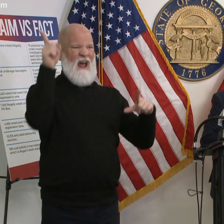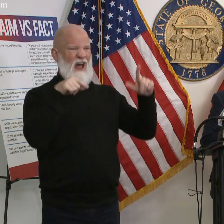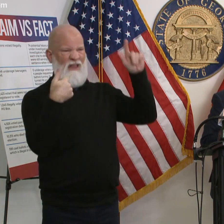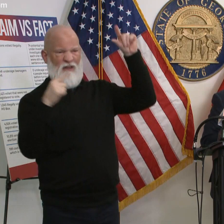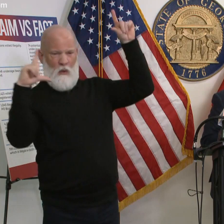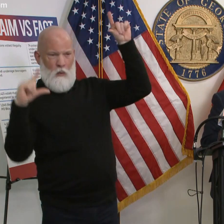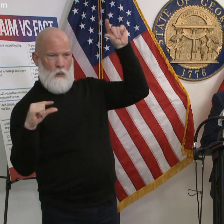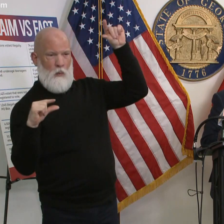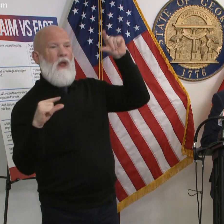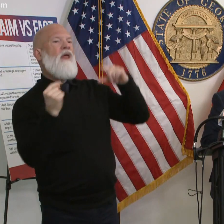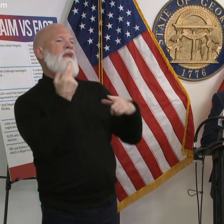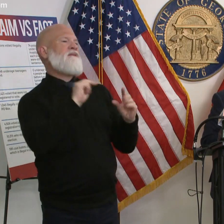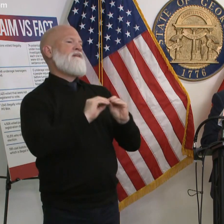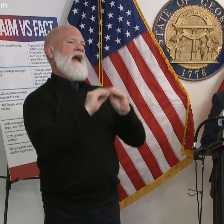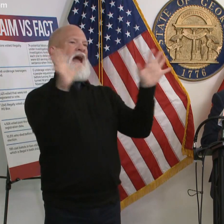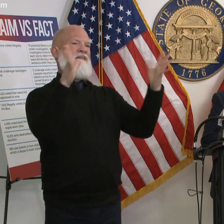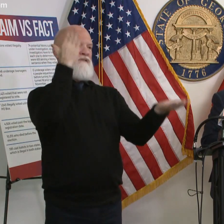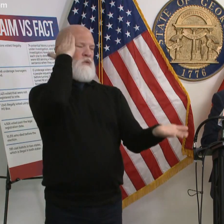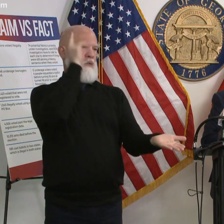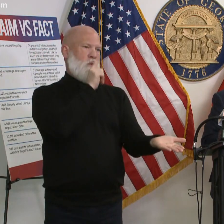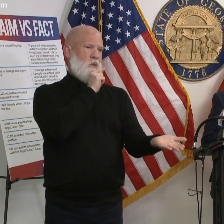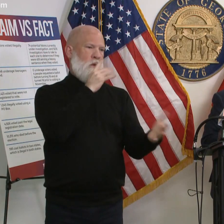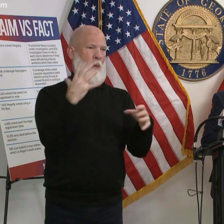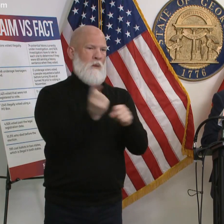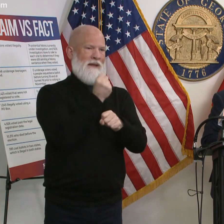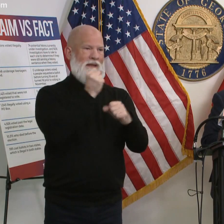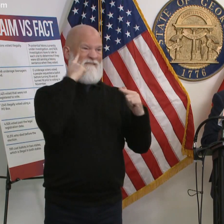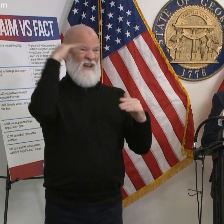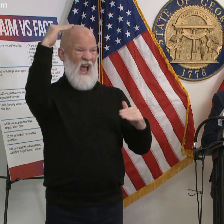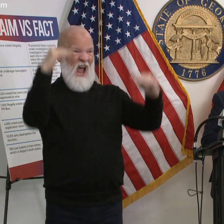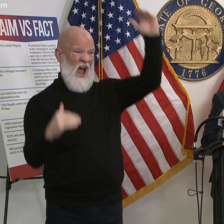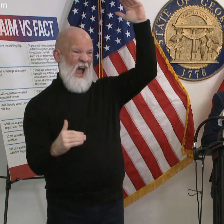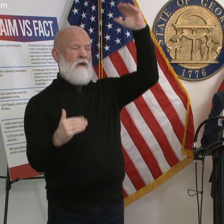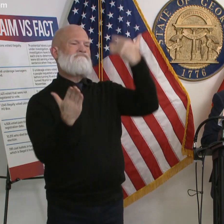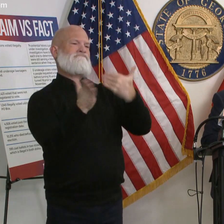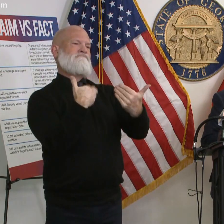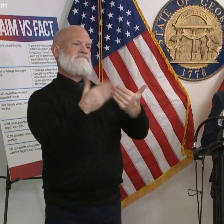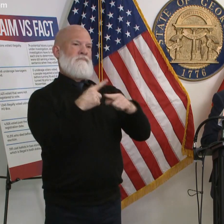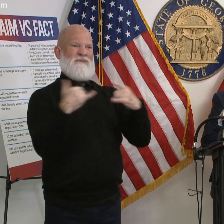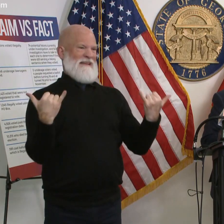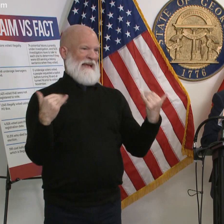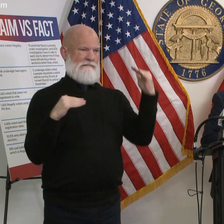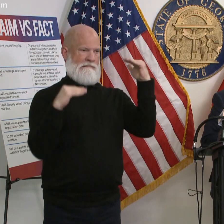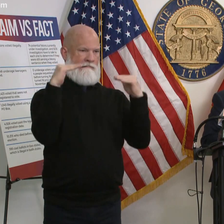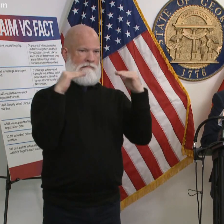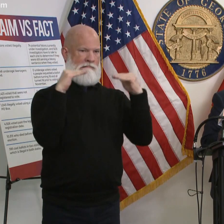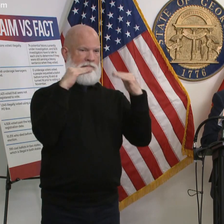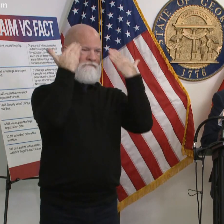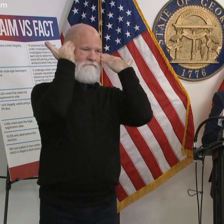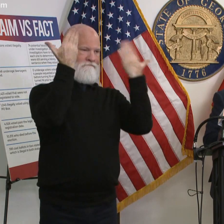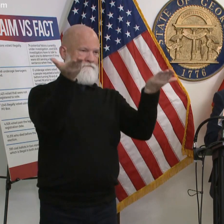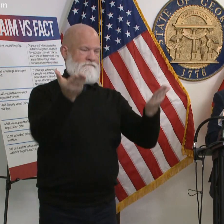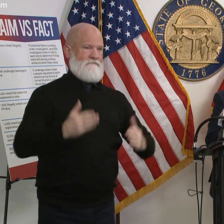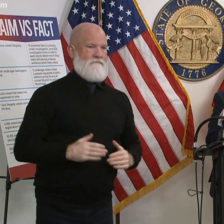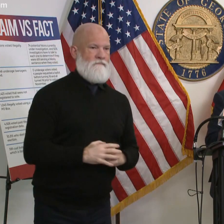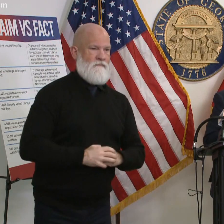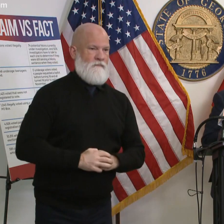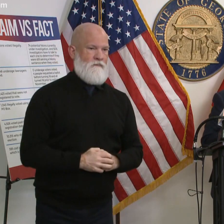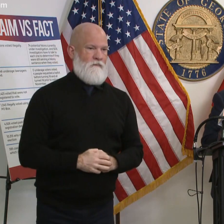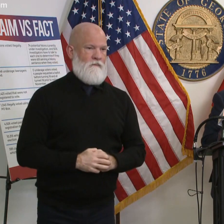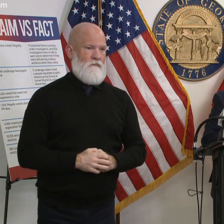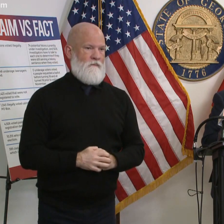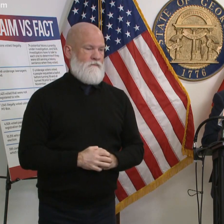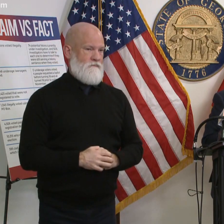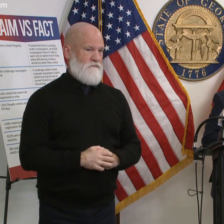that's not right let me get back to you oh never mind let see bear with me a second